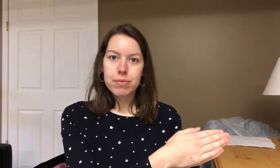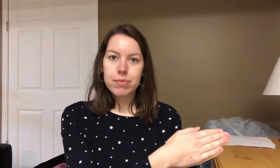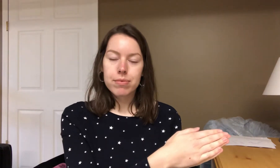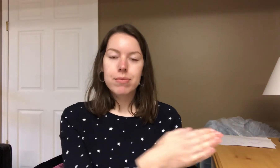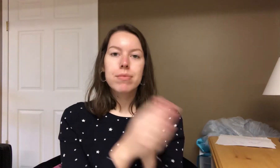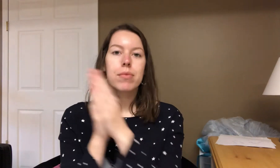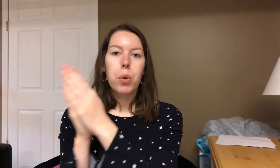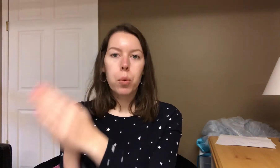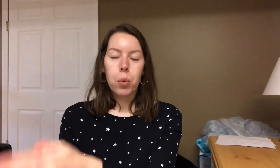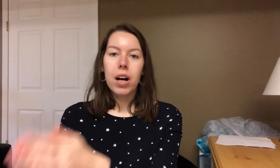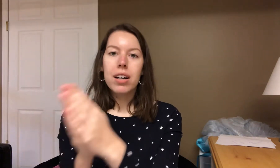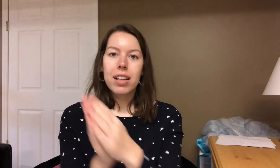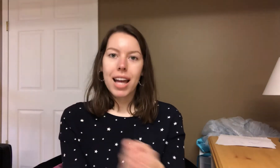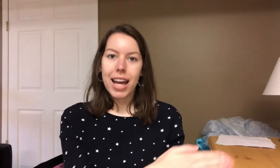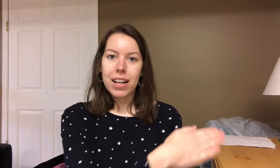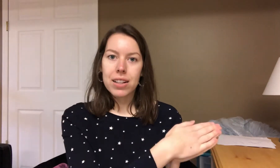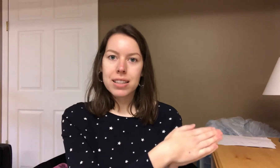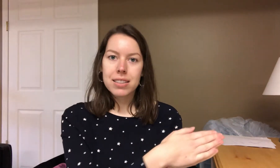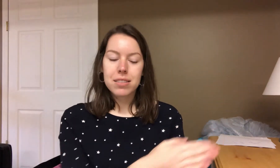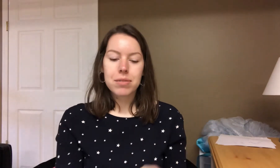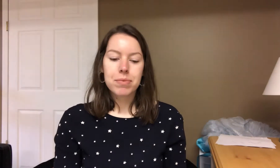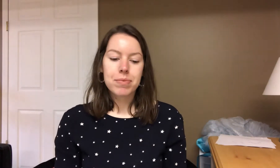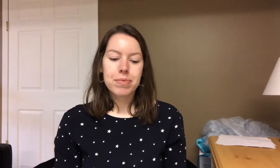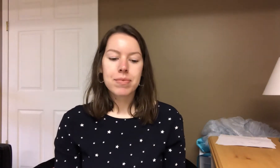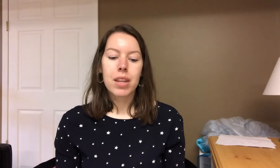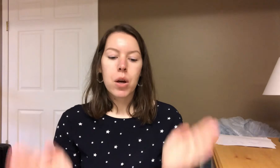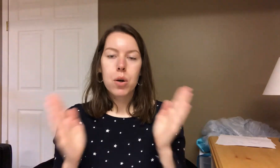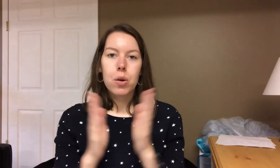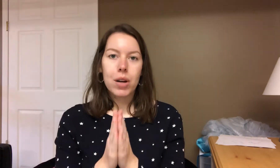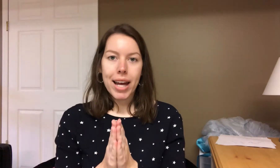Wa-ale. Ram.